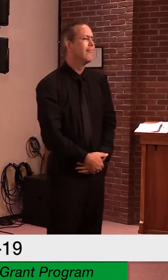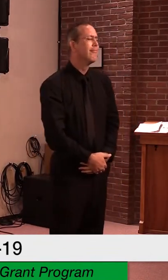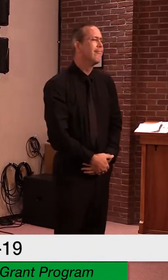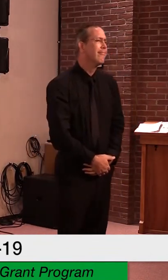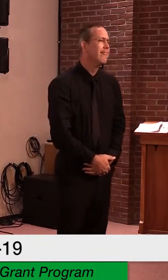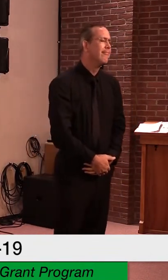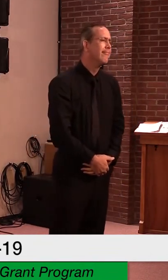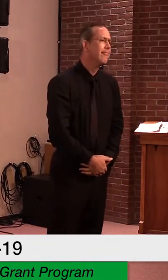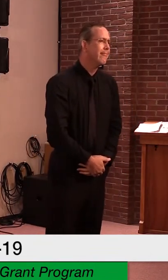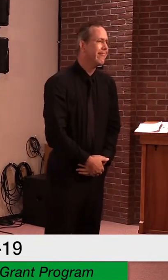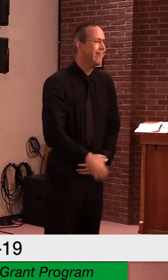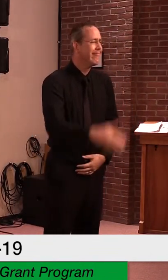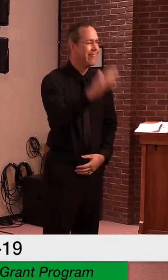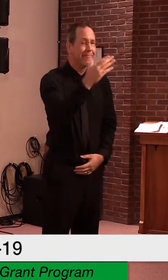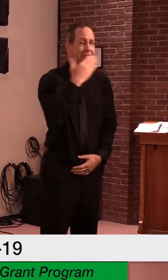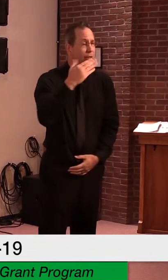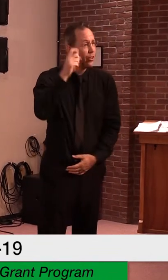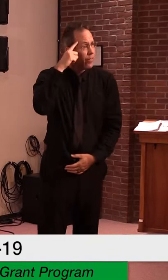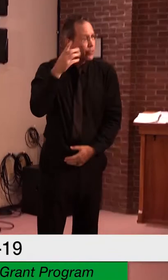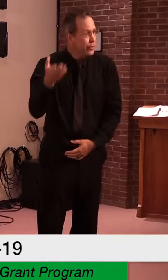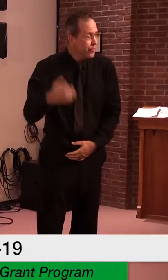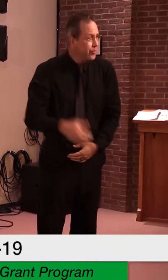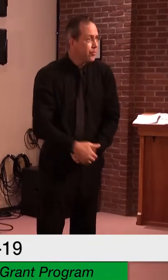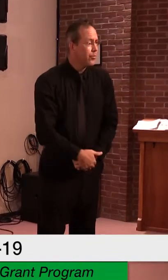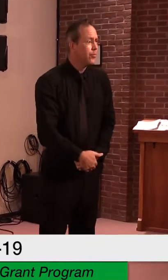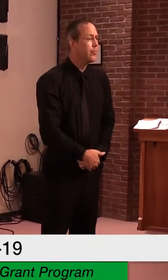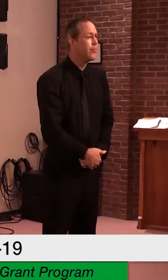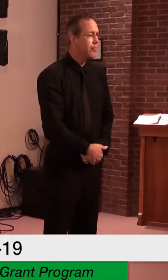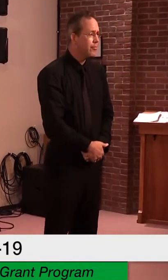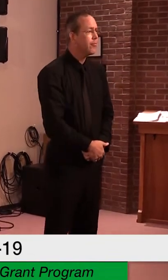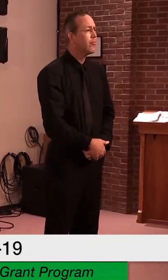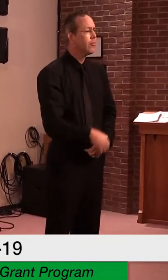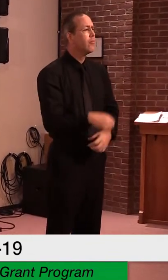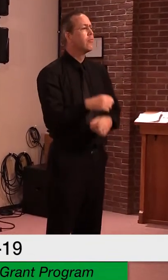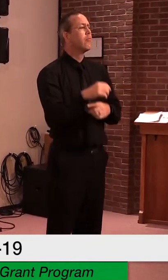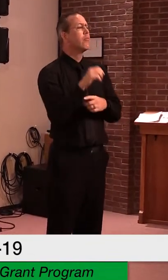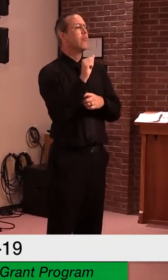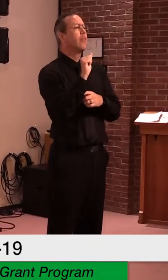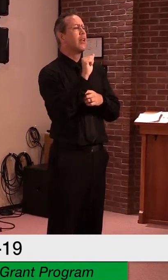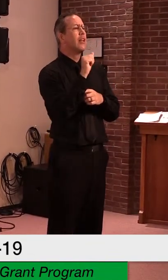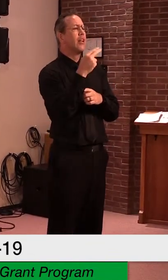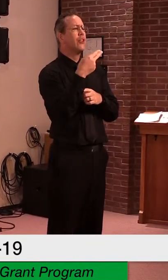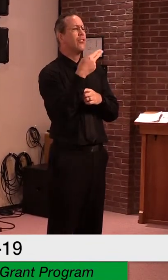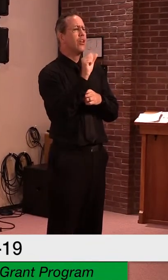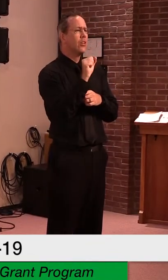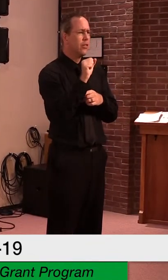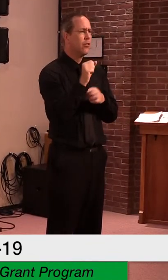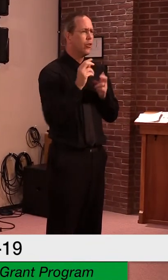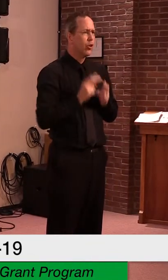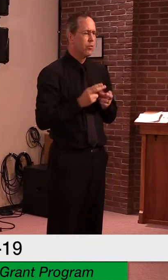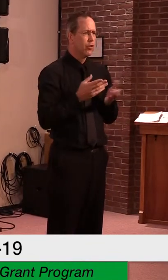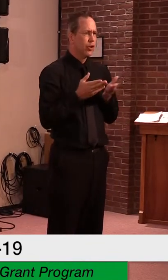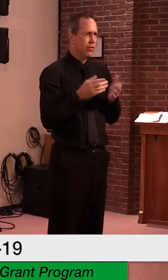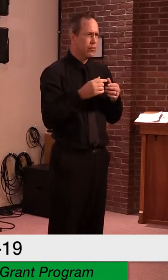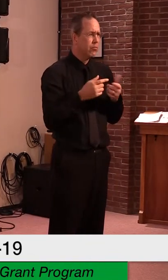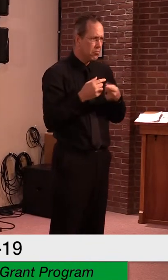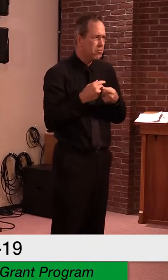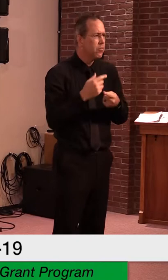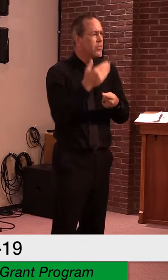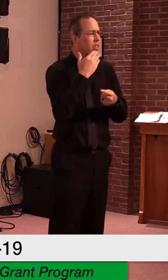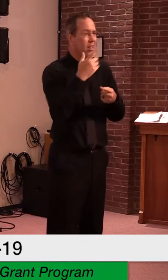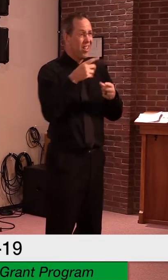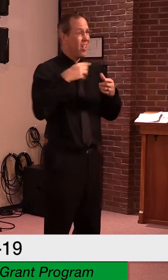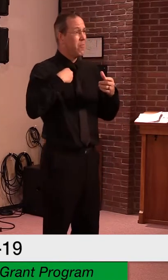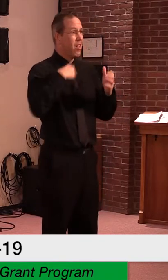Thank you governor. The agency of human services is pleased to announce that the online application for the